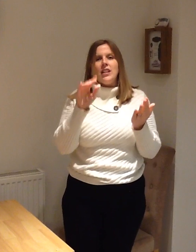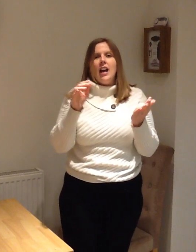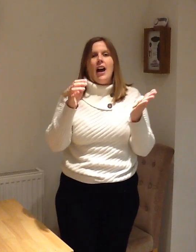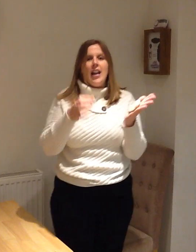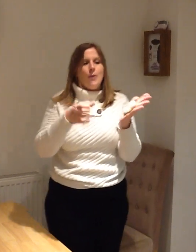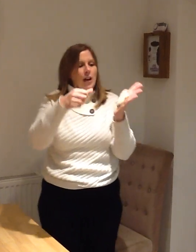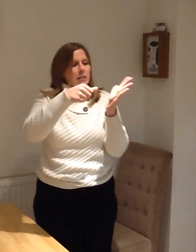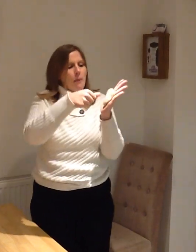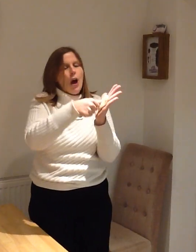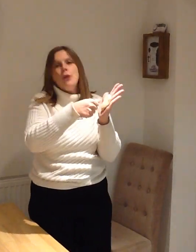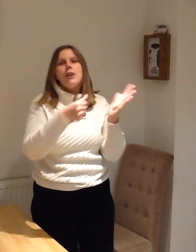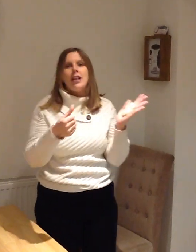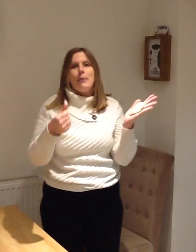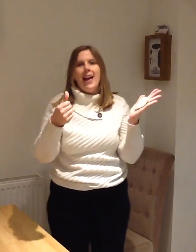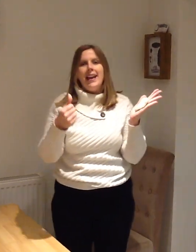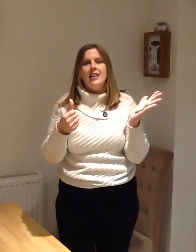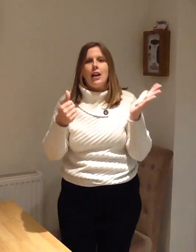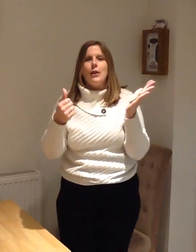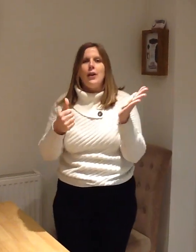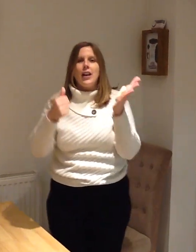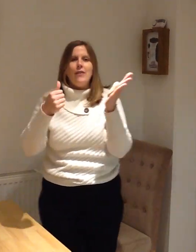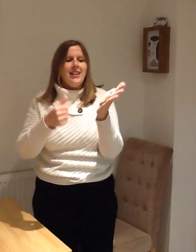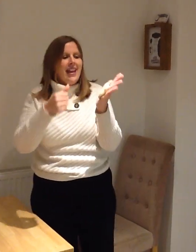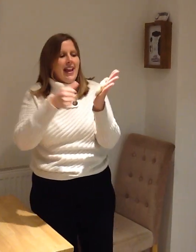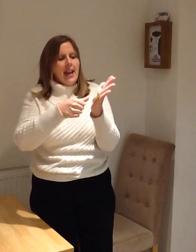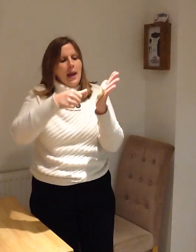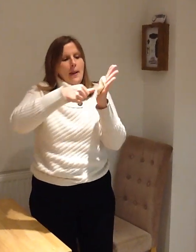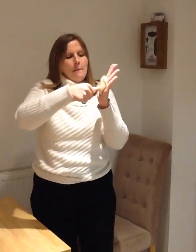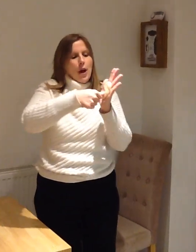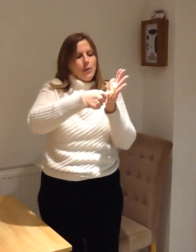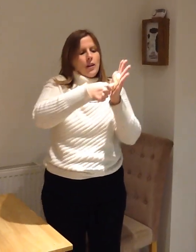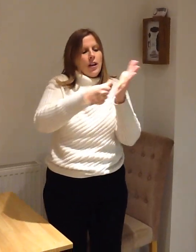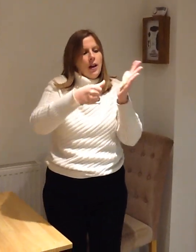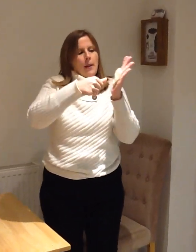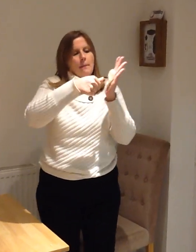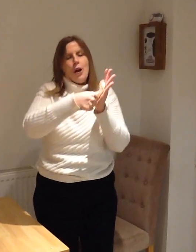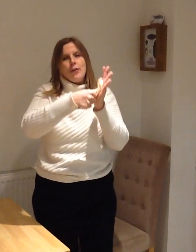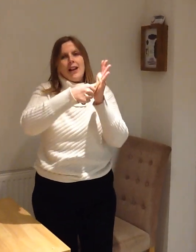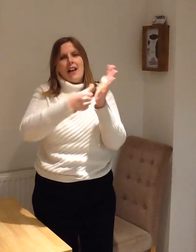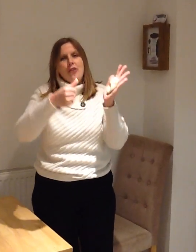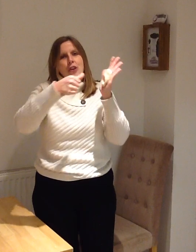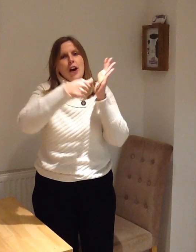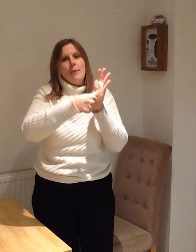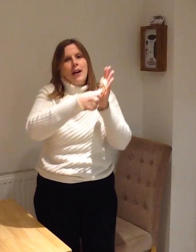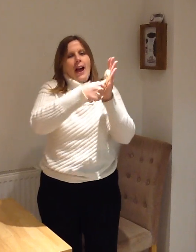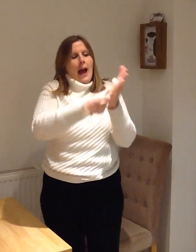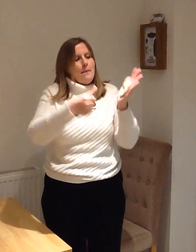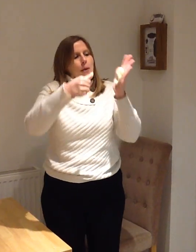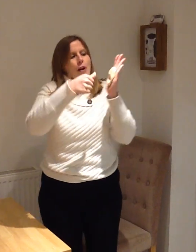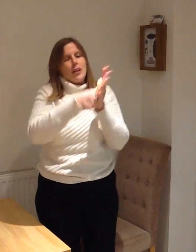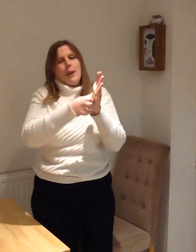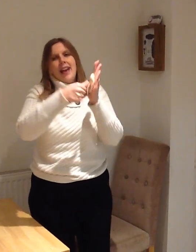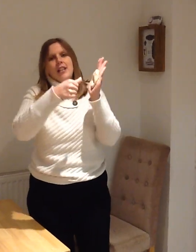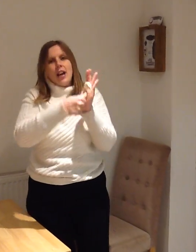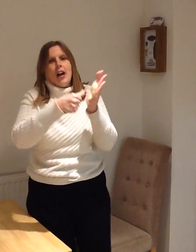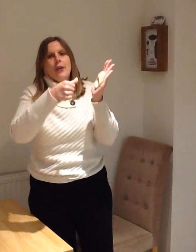in turn and we're going to poke the Play-Doh. Are you ready? Poke, poke. Get that thumb and poke the Play-Doh.